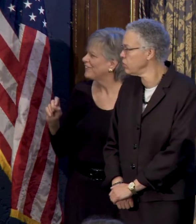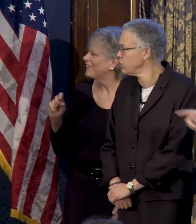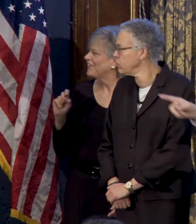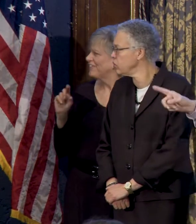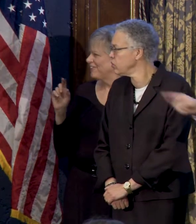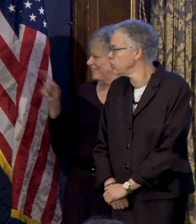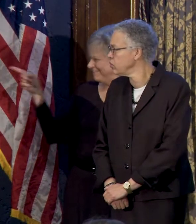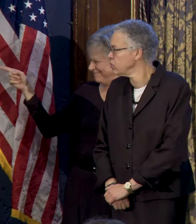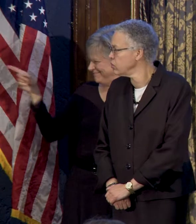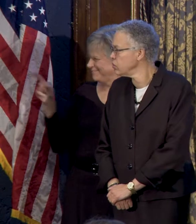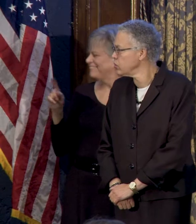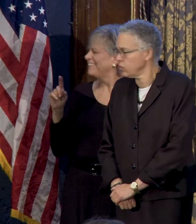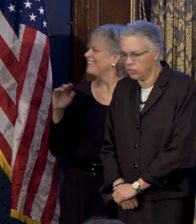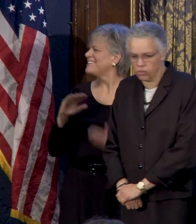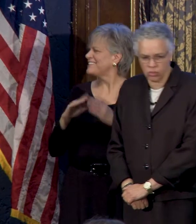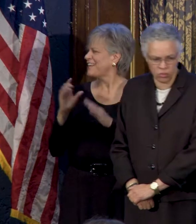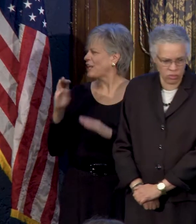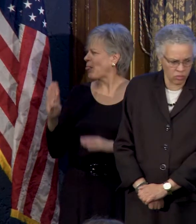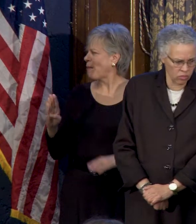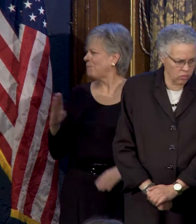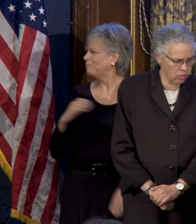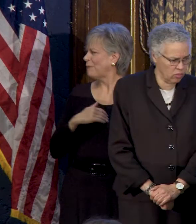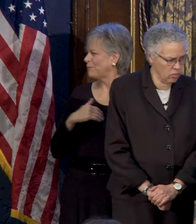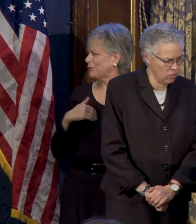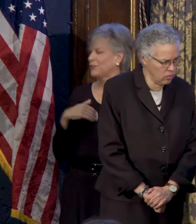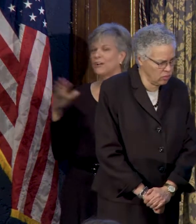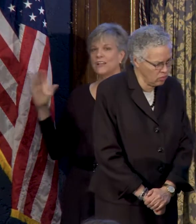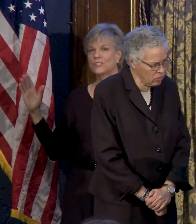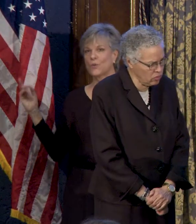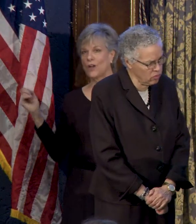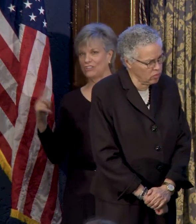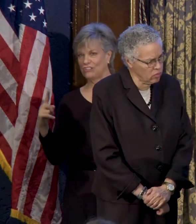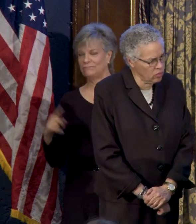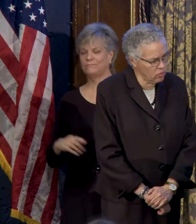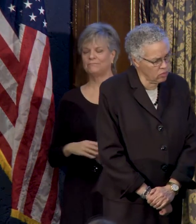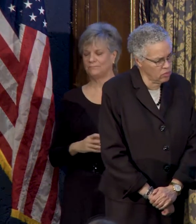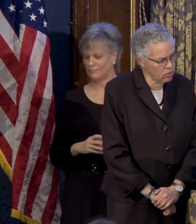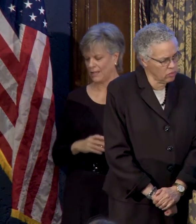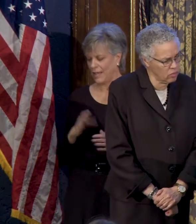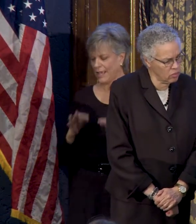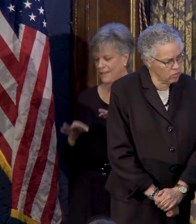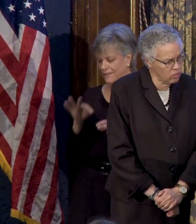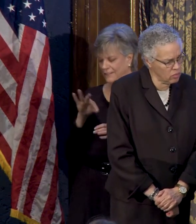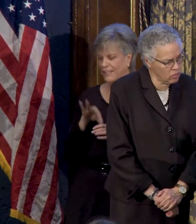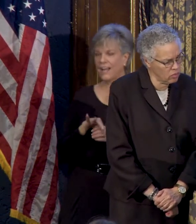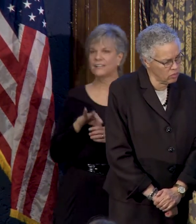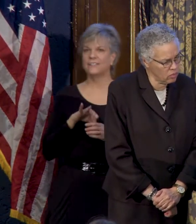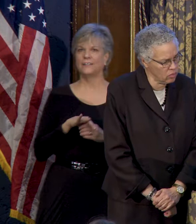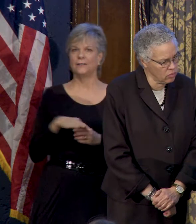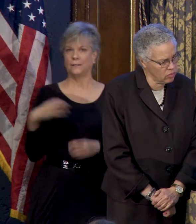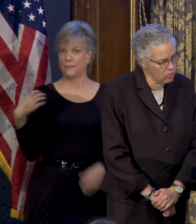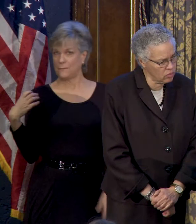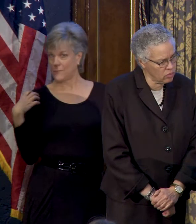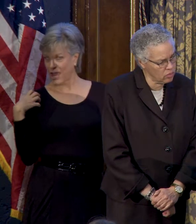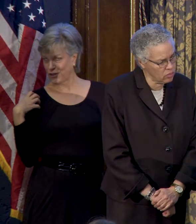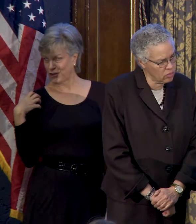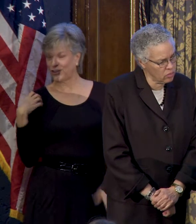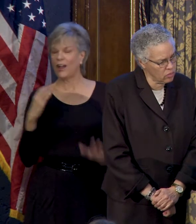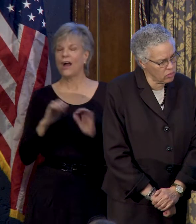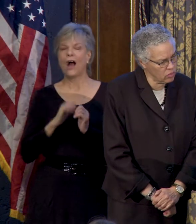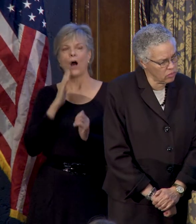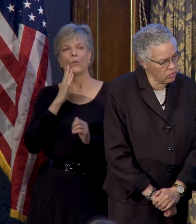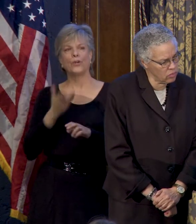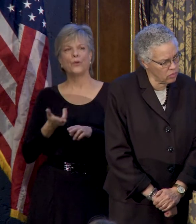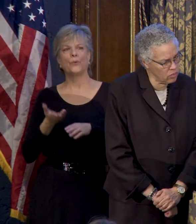Oh, okay, off to the right. Here's his question. If elected mayor, how will you